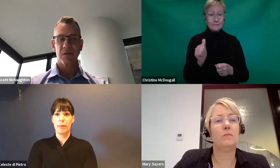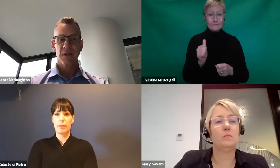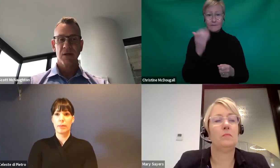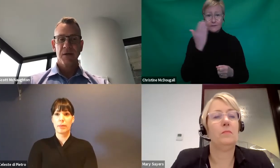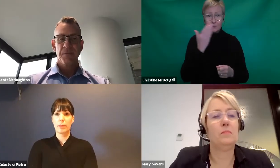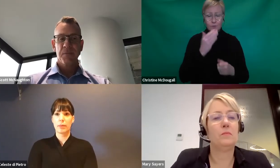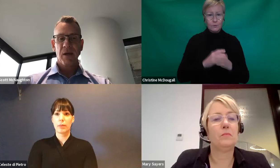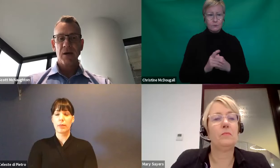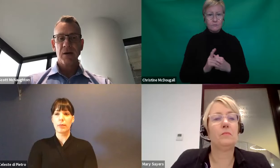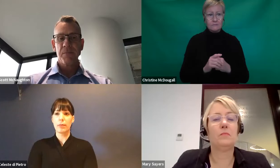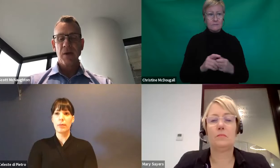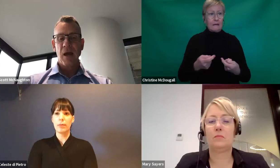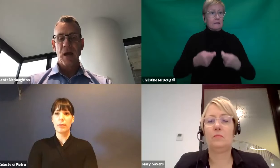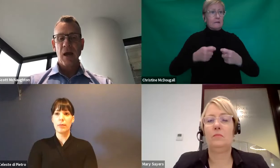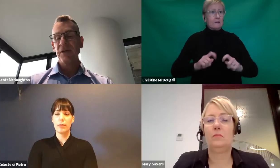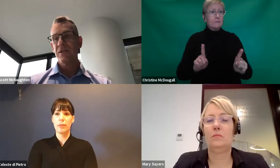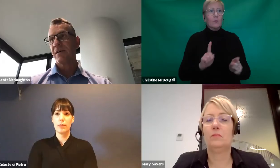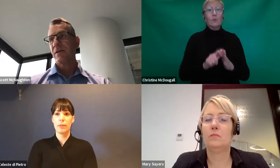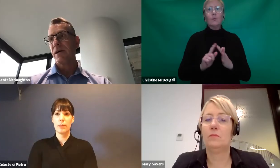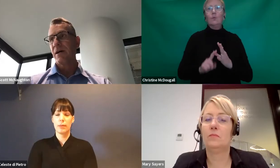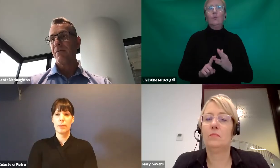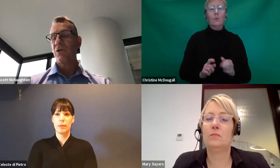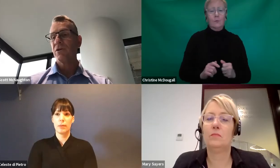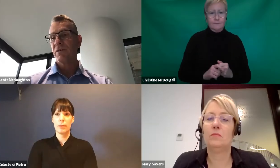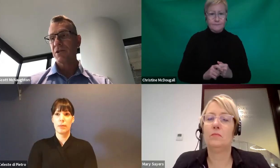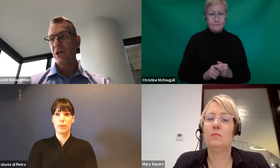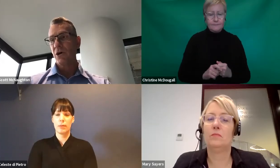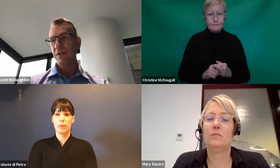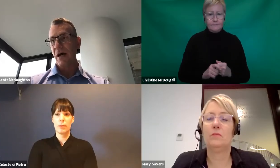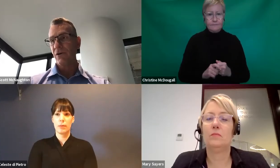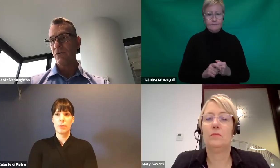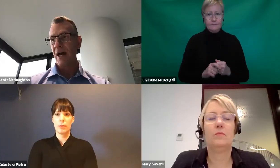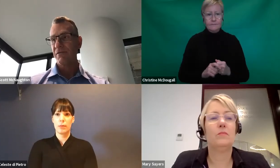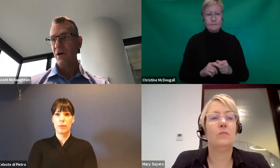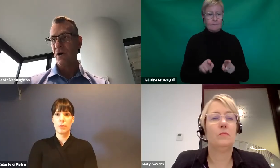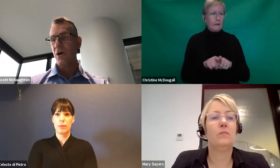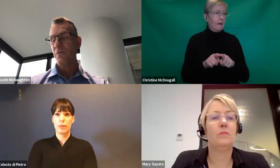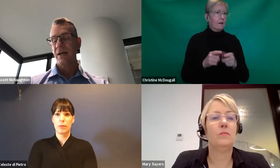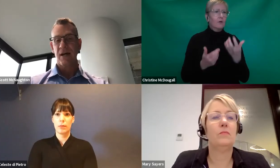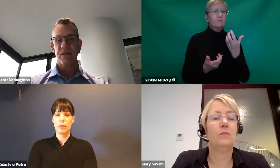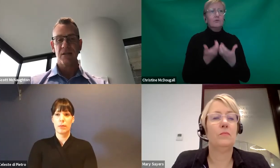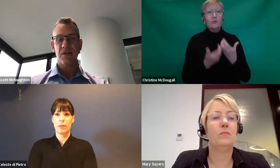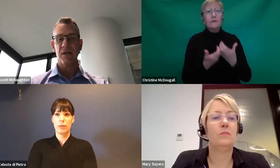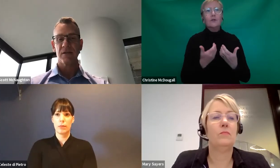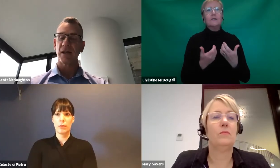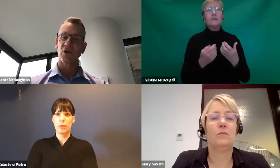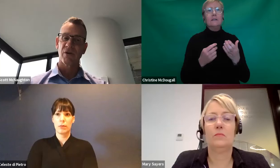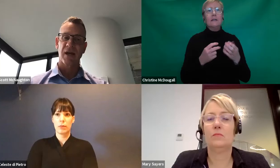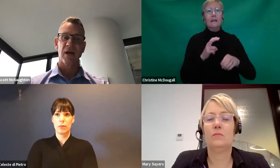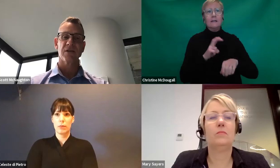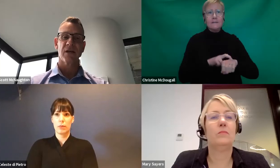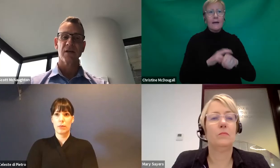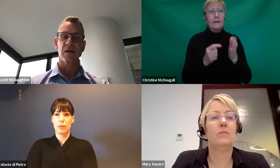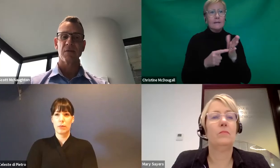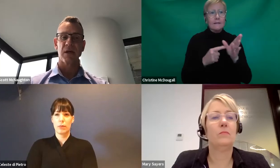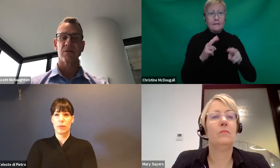steps. And things like University Open Day or TAFE Open Days and things and career